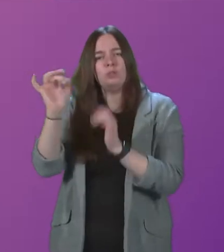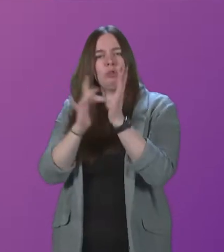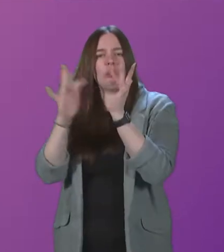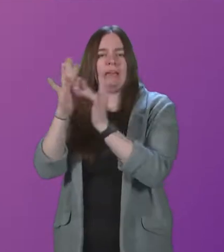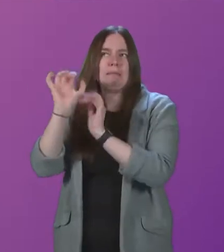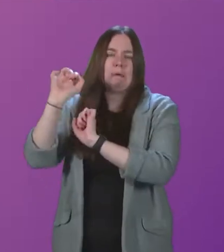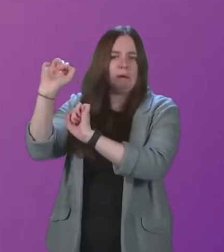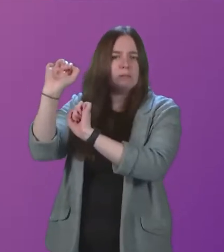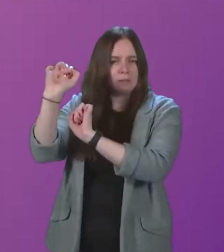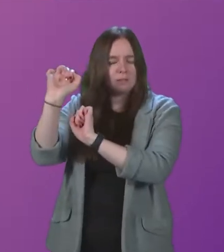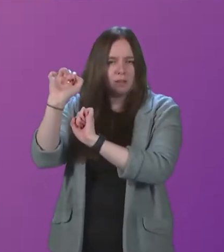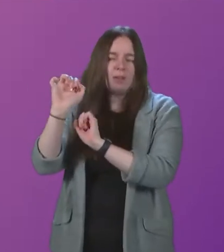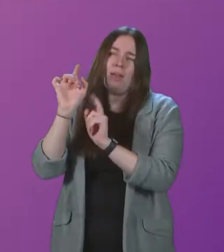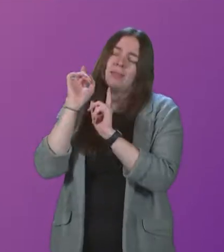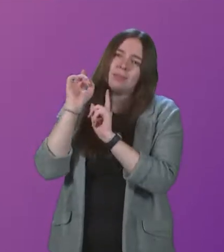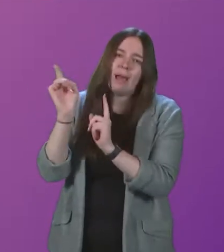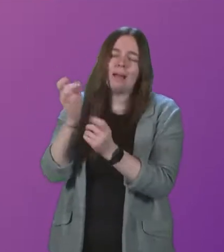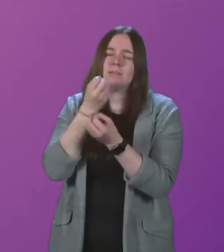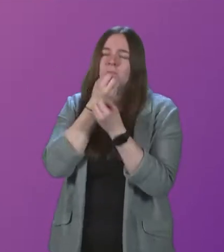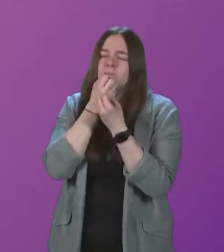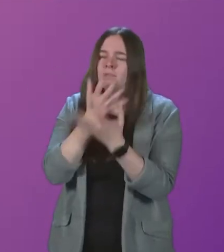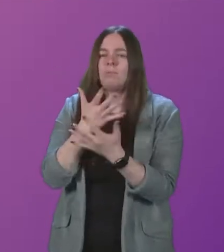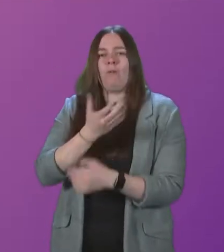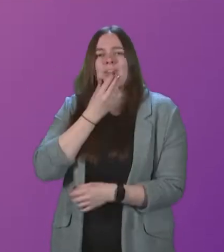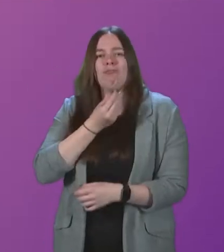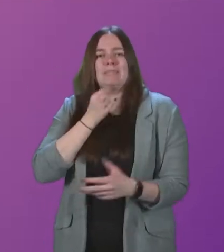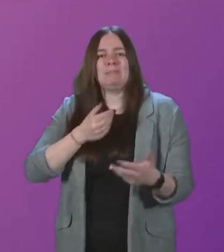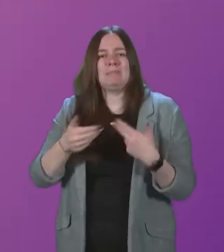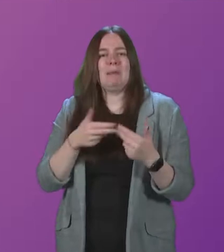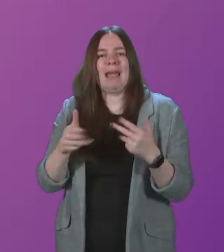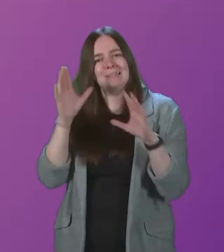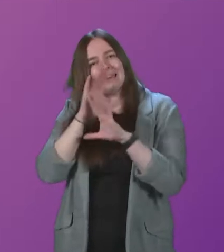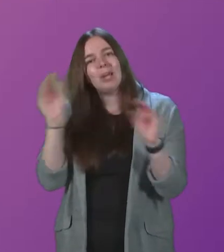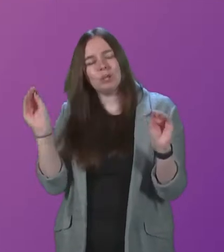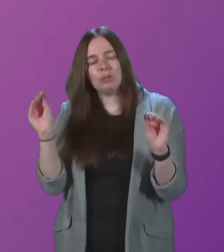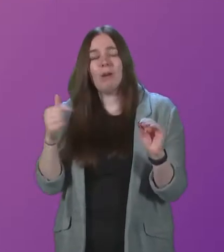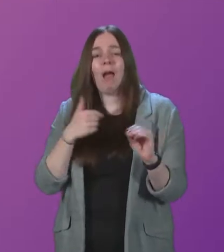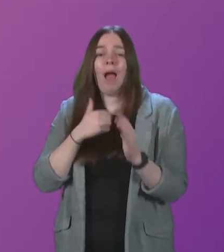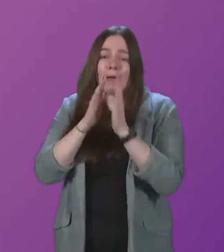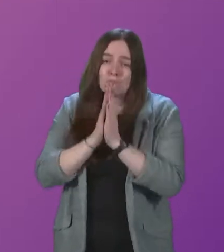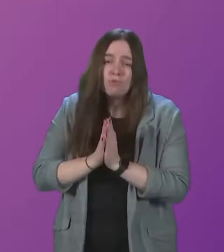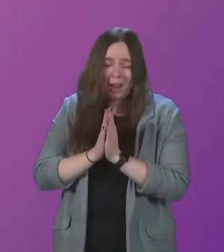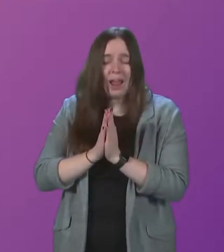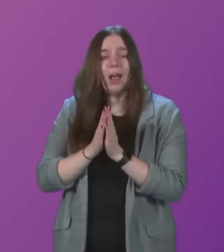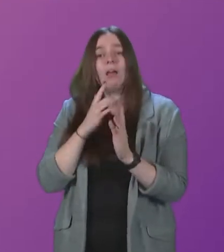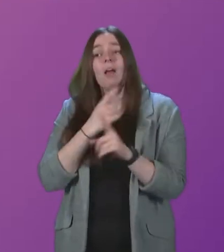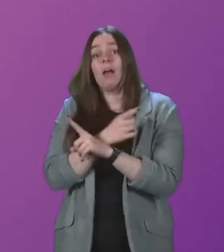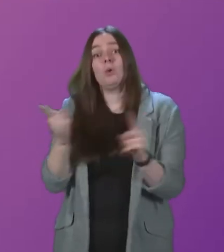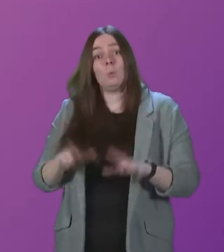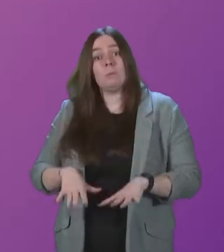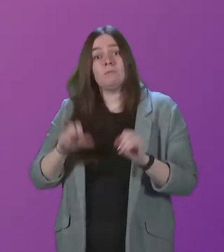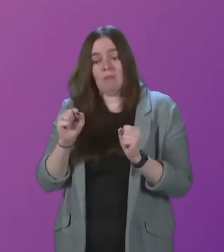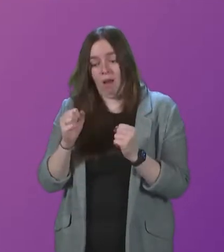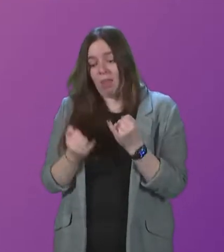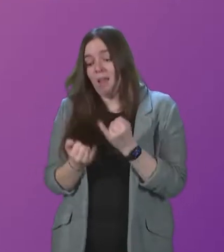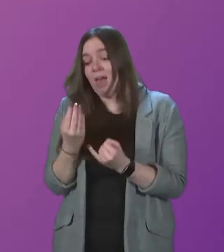that, for us, is the wonder of the Christmas message. I pray that, as you start the last